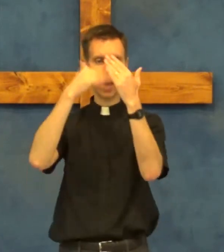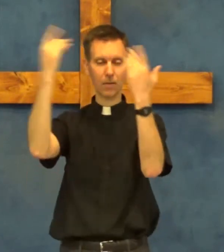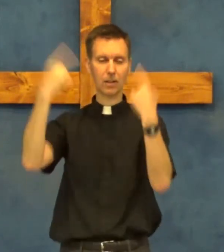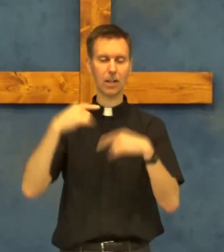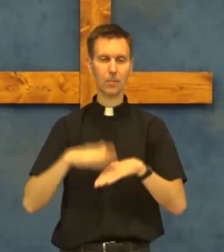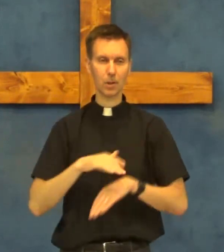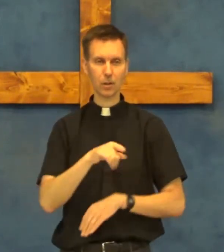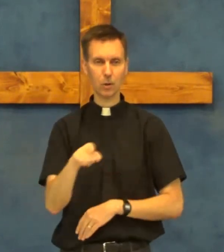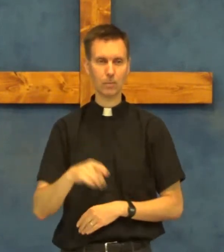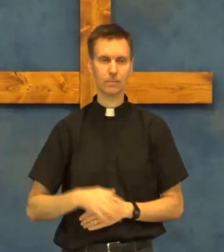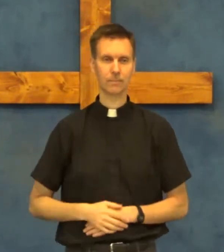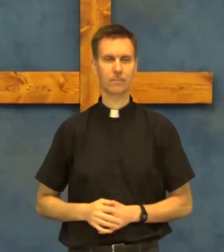heaven comes on you